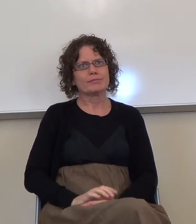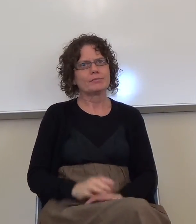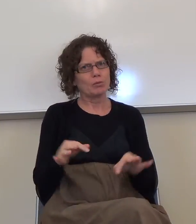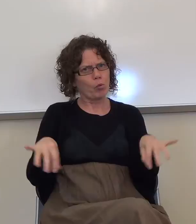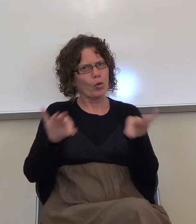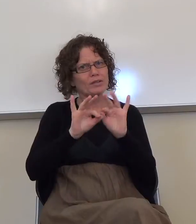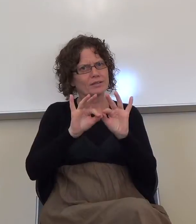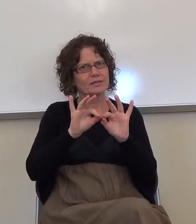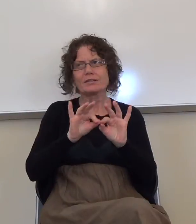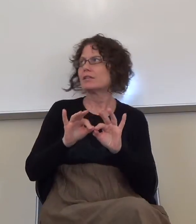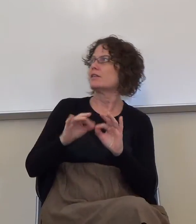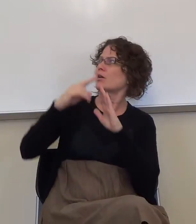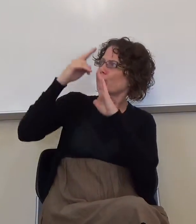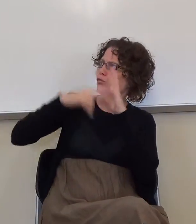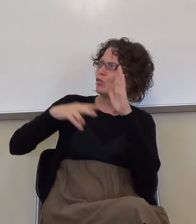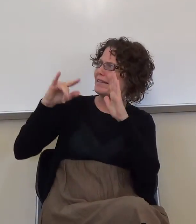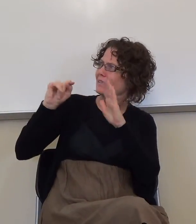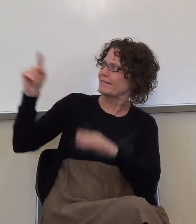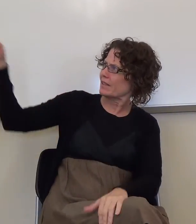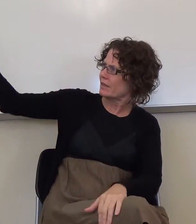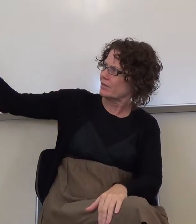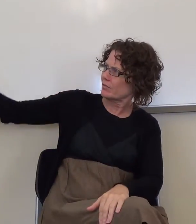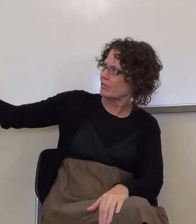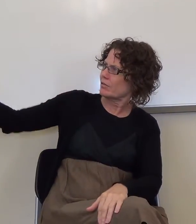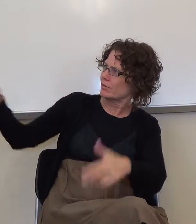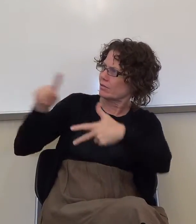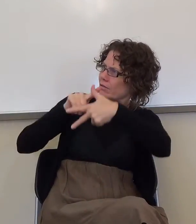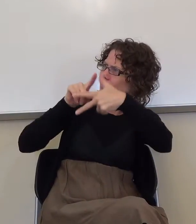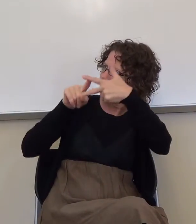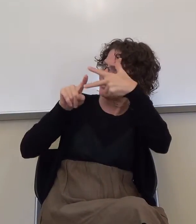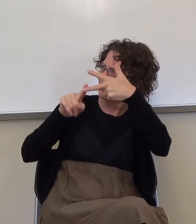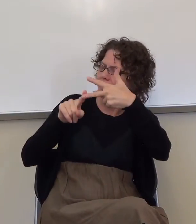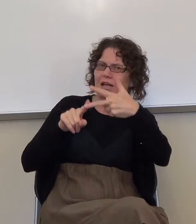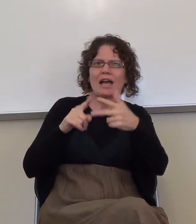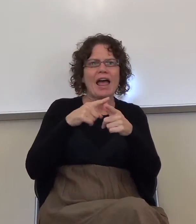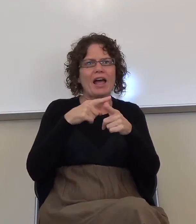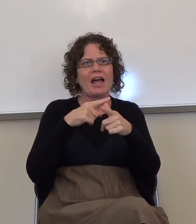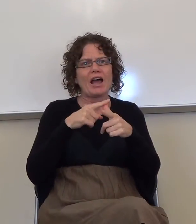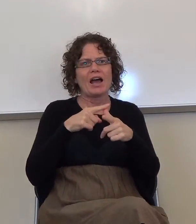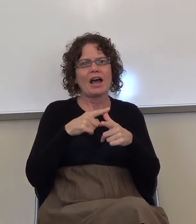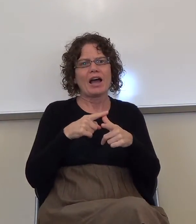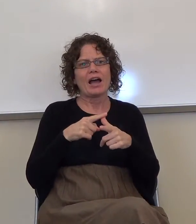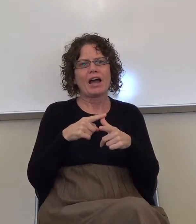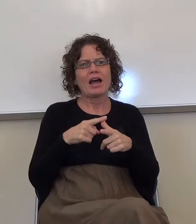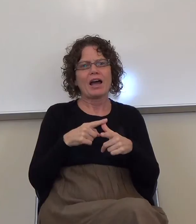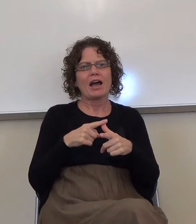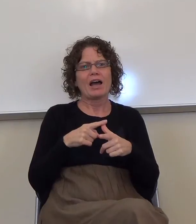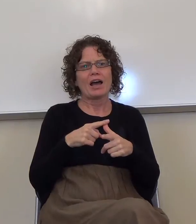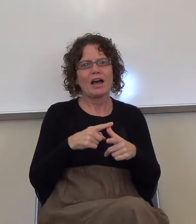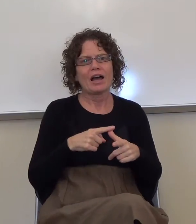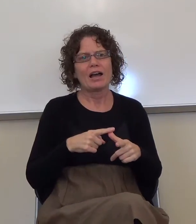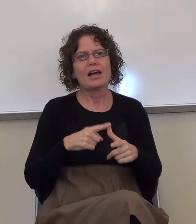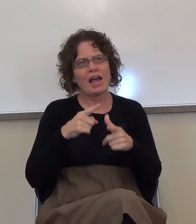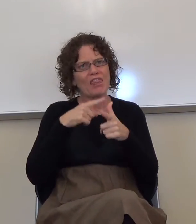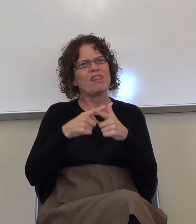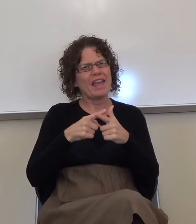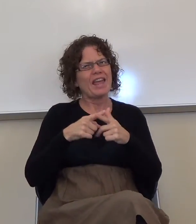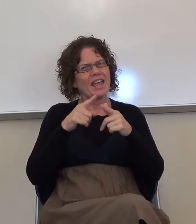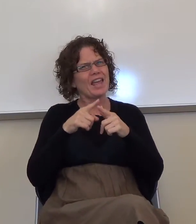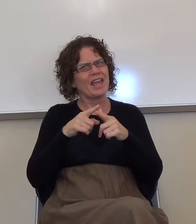Read it and ask yourself, you know, make some notes on it.